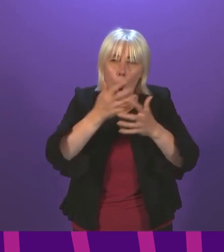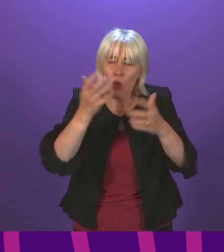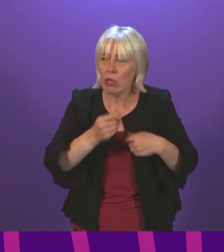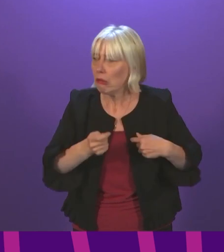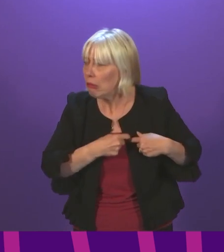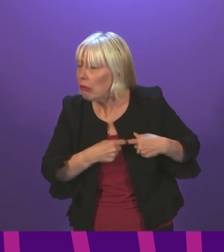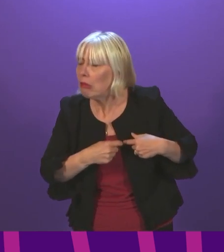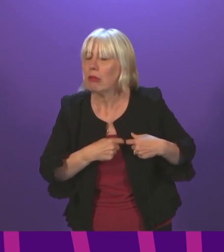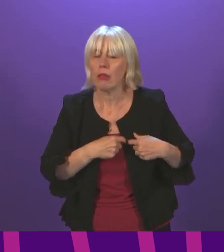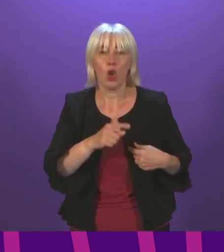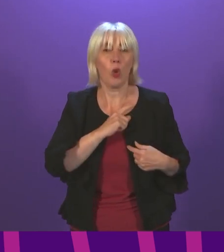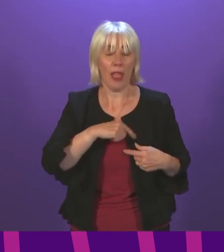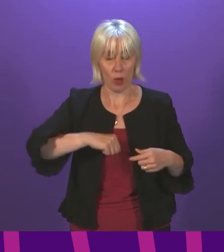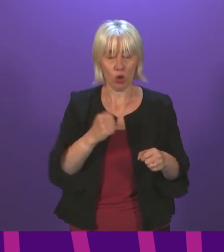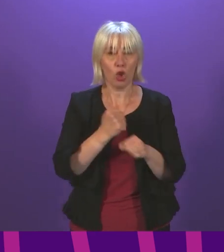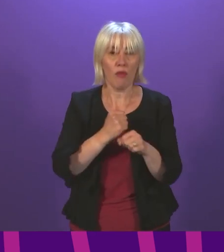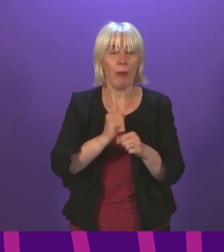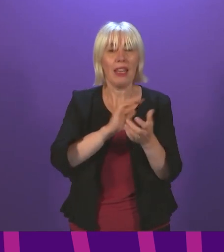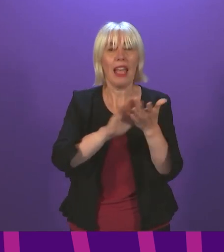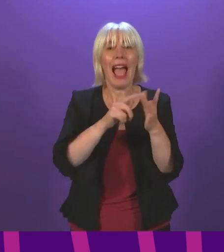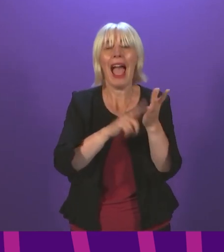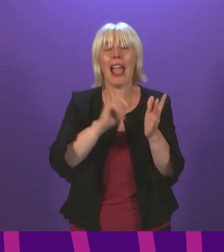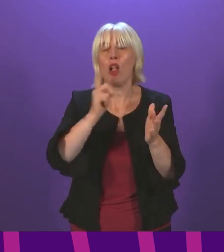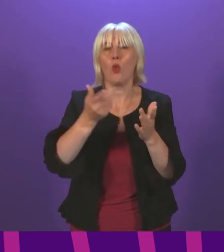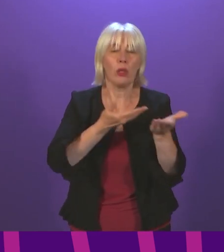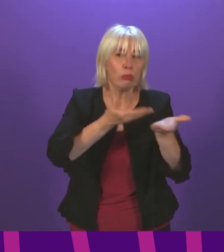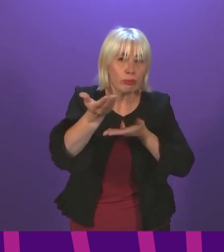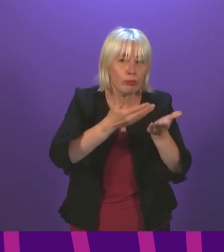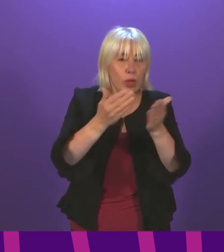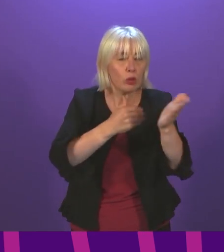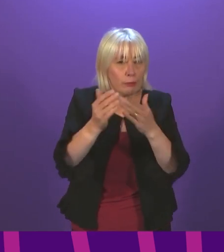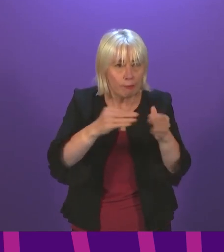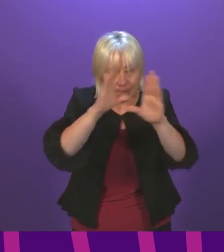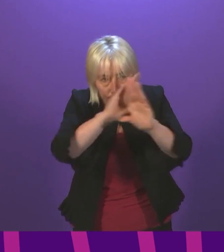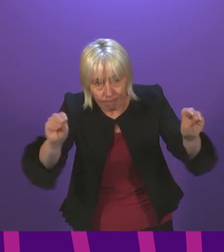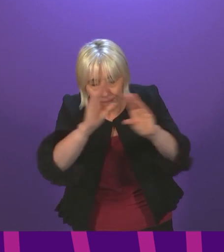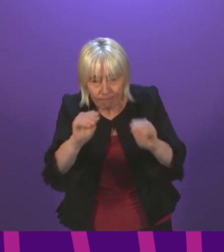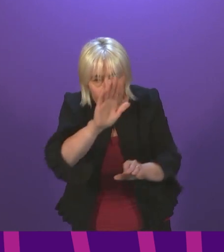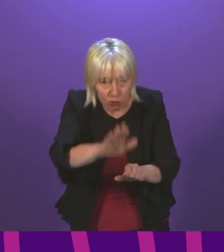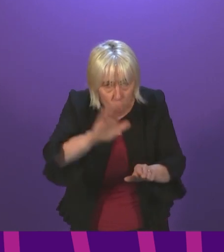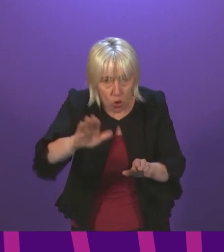Therefore, Heil and indeed the Scottish Government will address those in order to give the reassurance that people need.